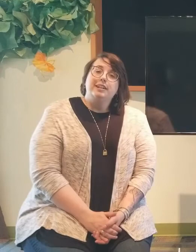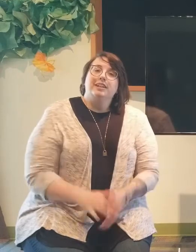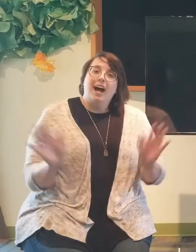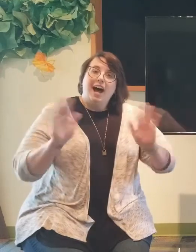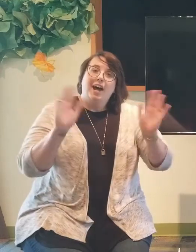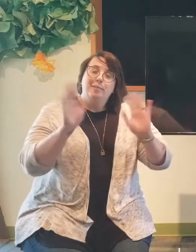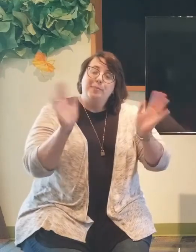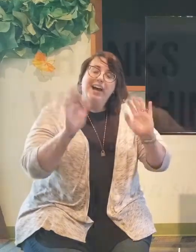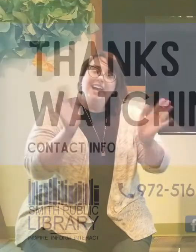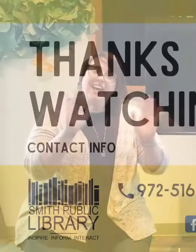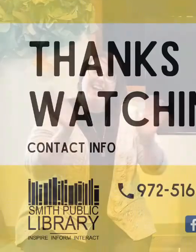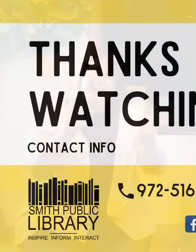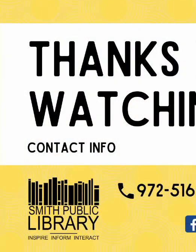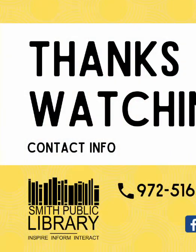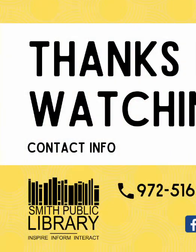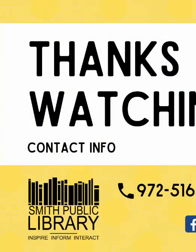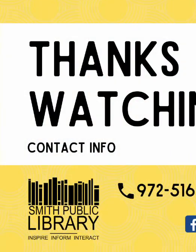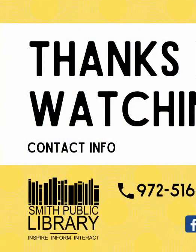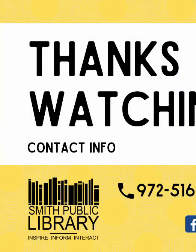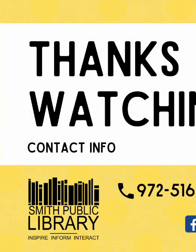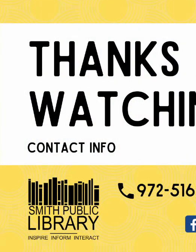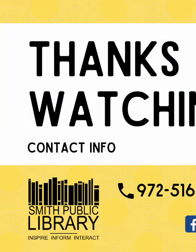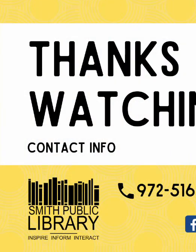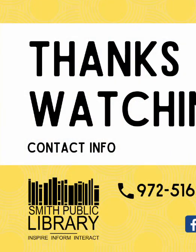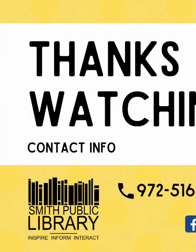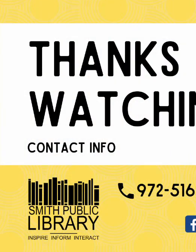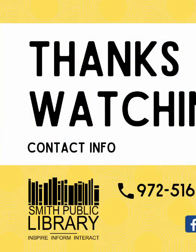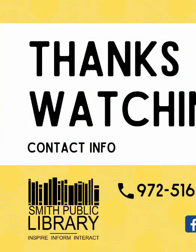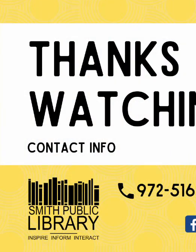guys Bye. Bye. Bye. Bye. Bye. Bye.